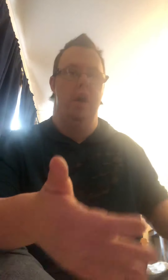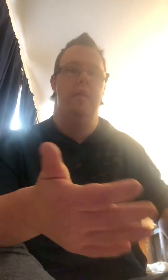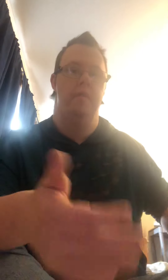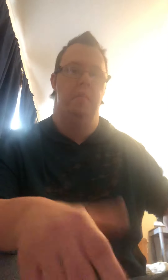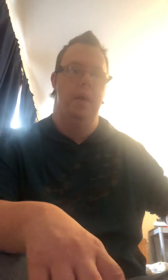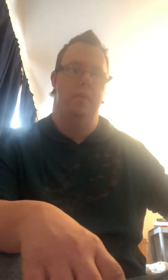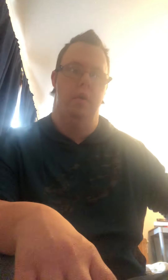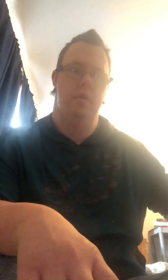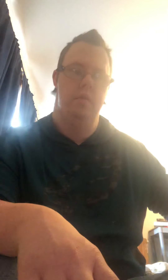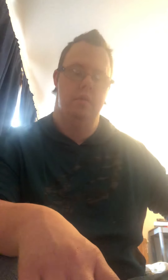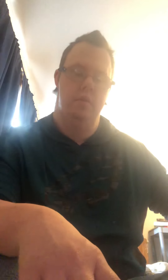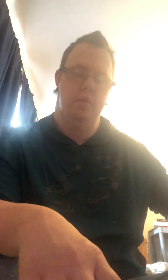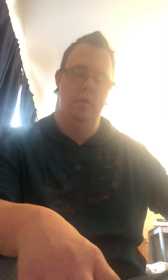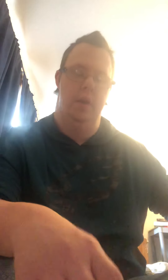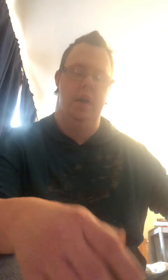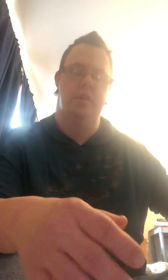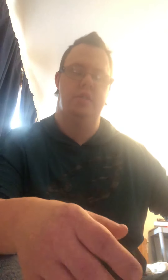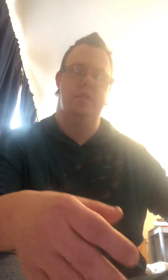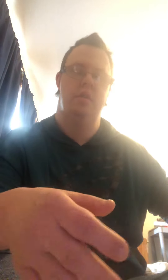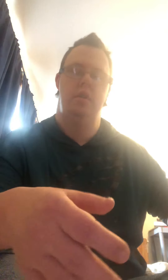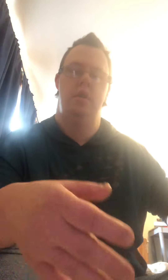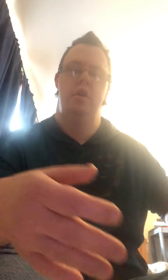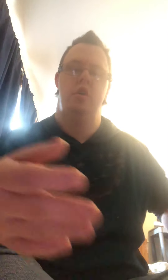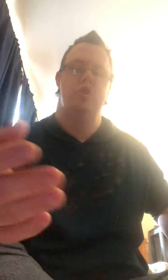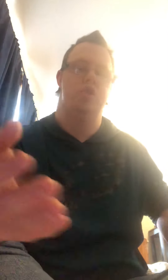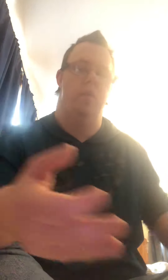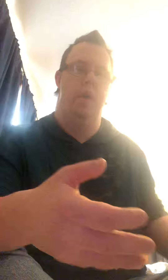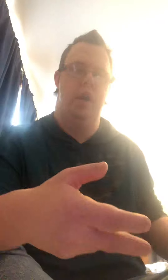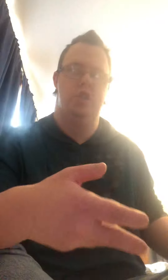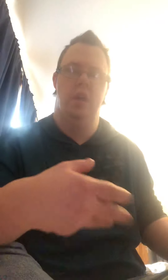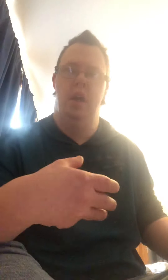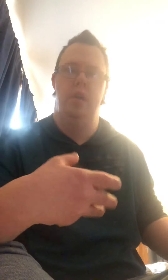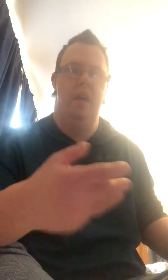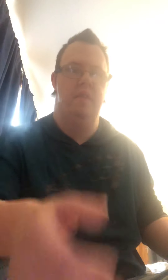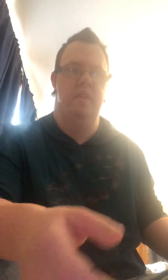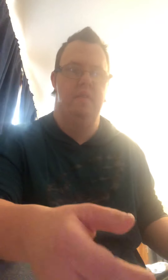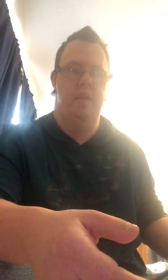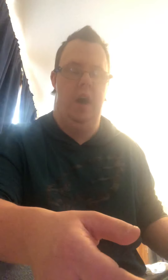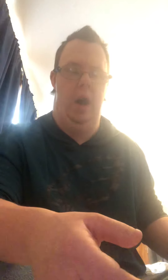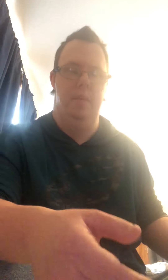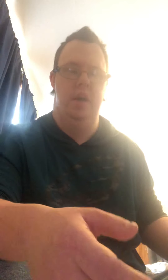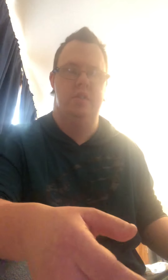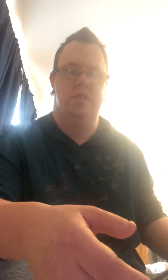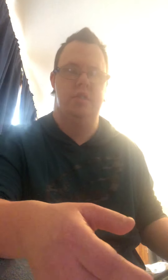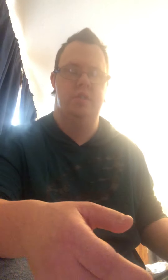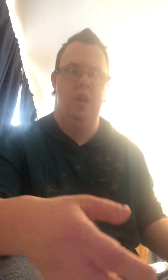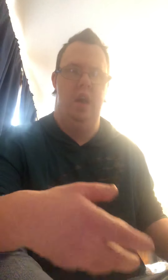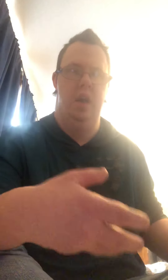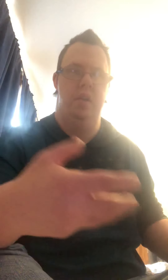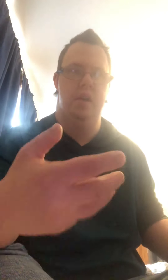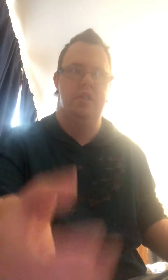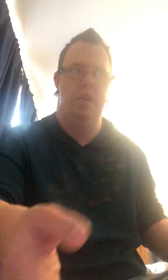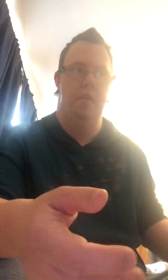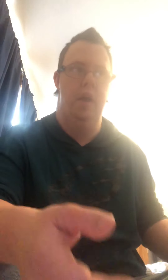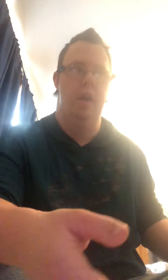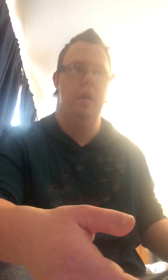for people who get so much like negative comments and disagreeing